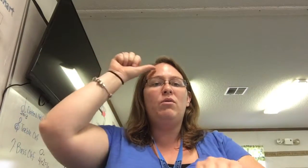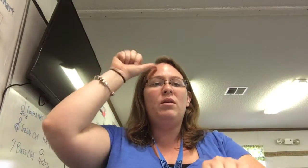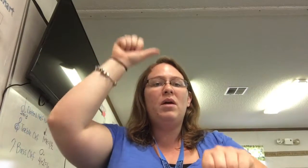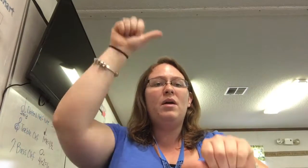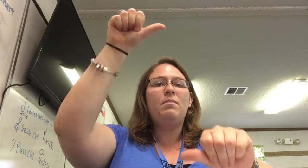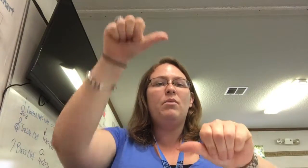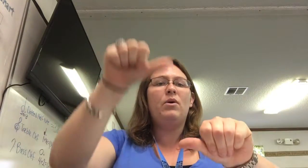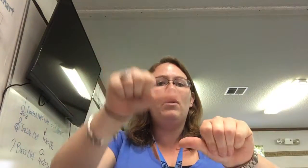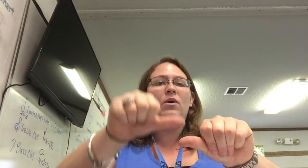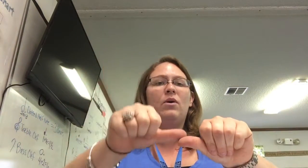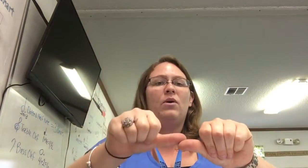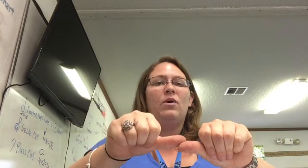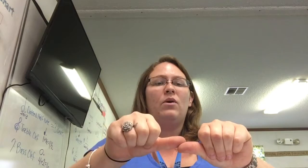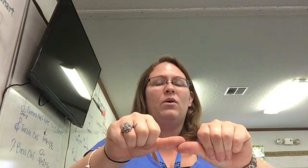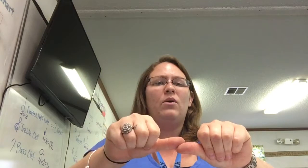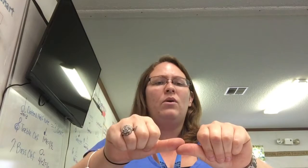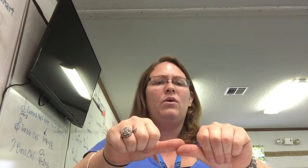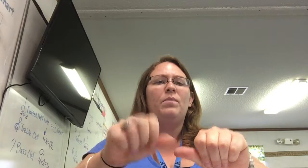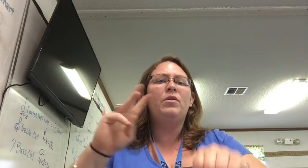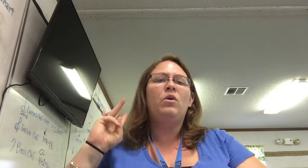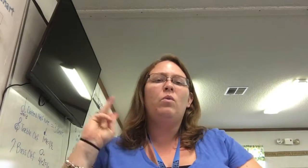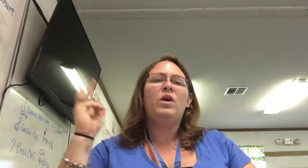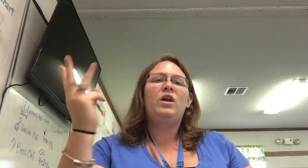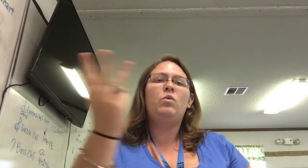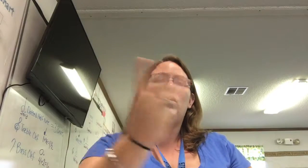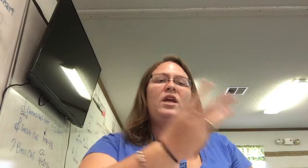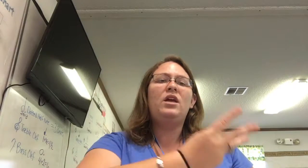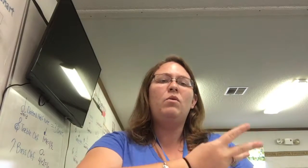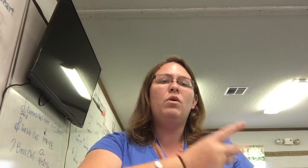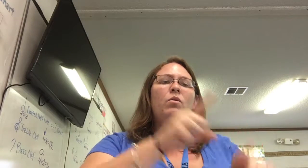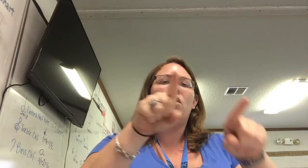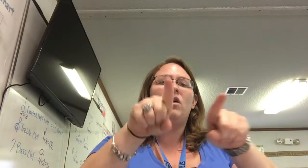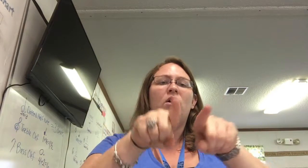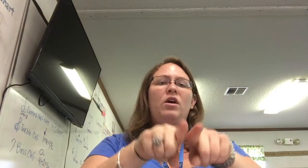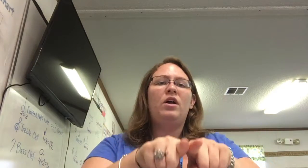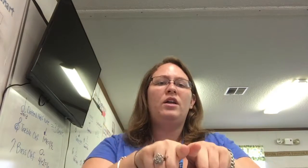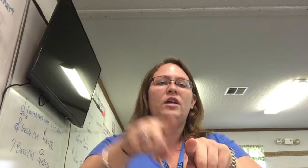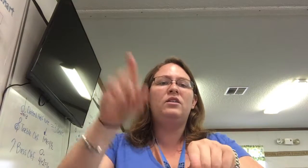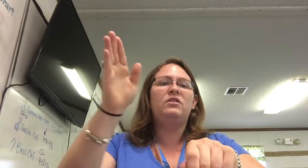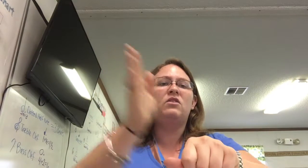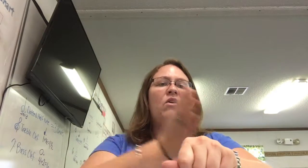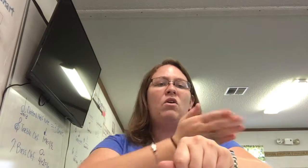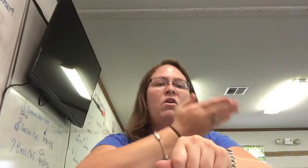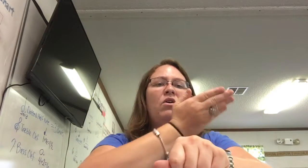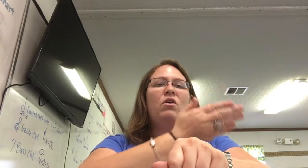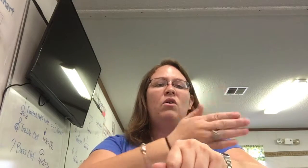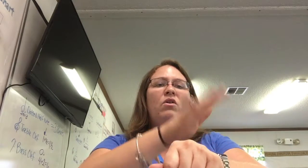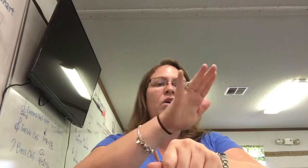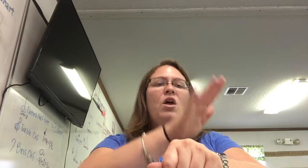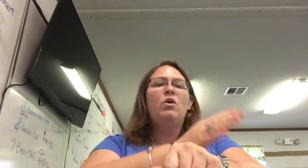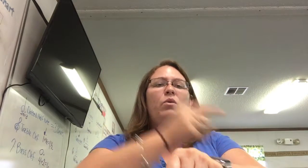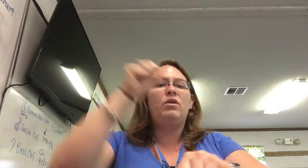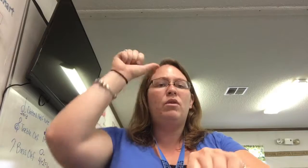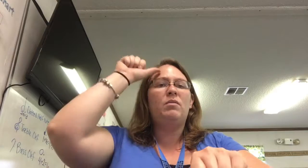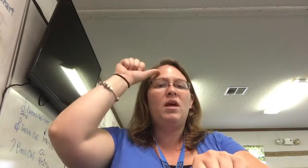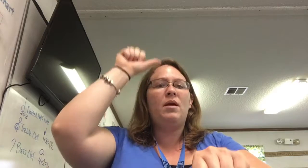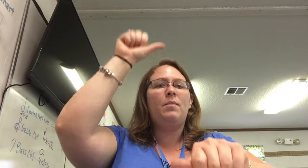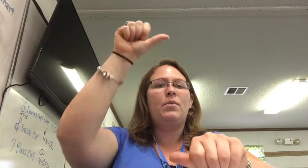remember when we were one in song. We remember,